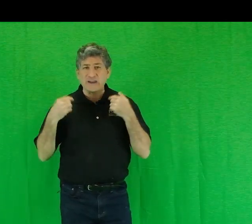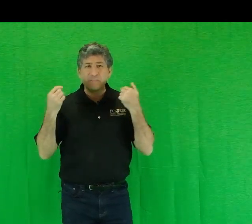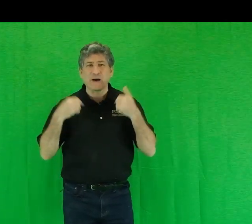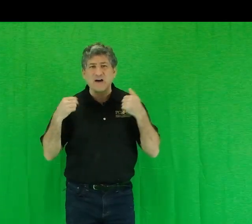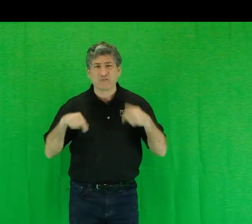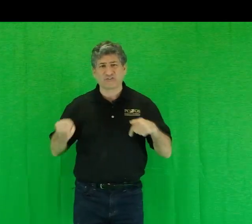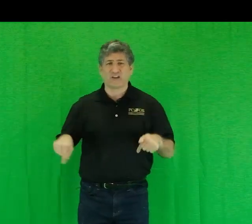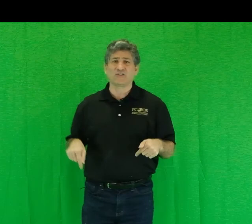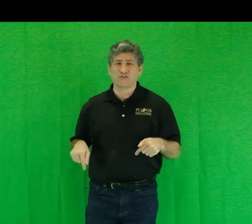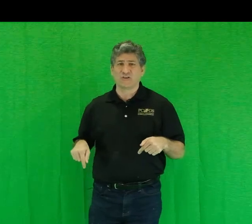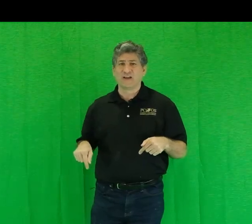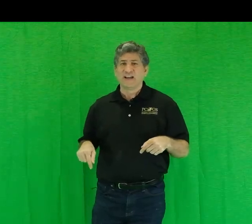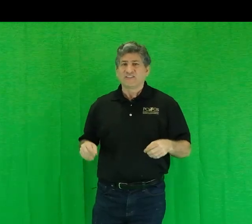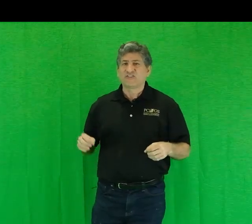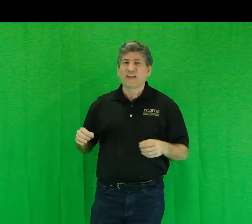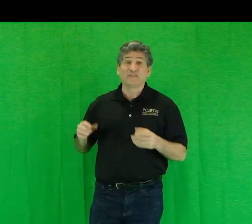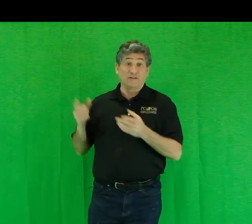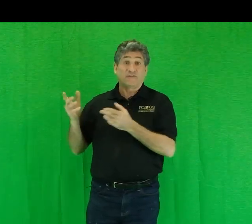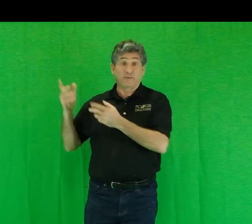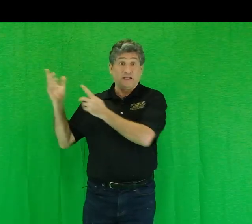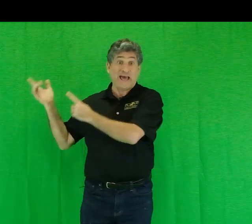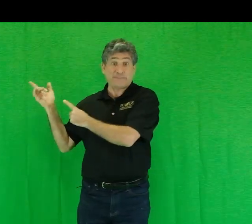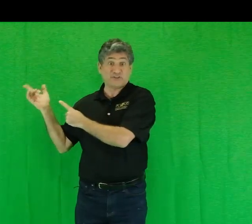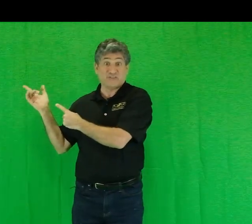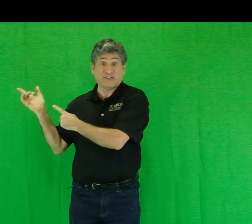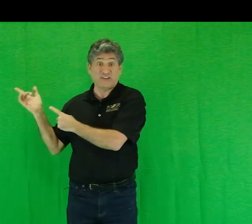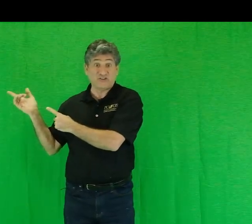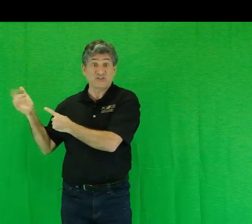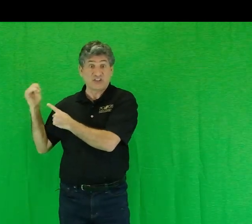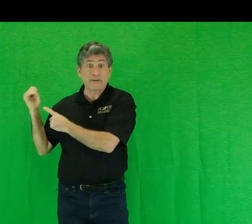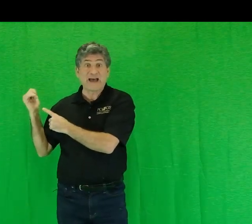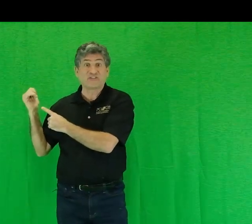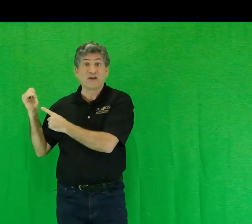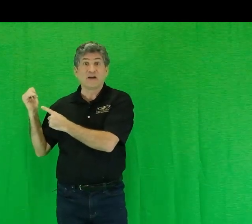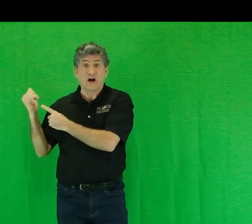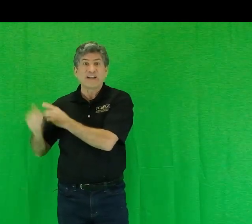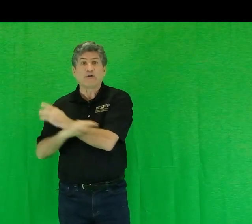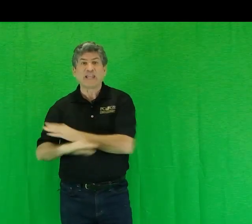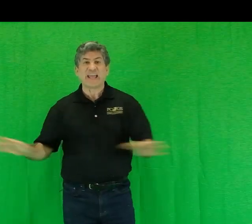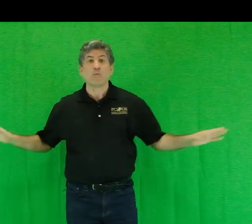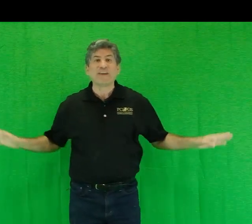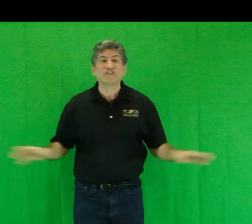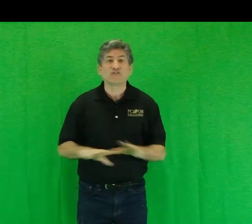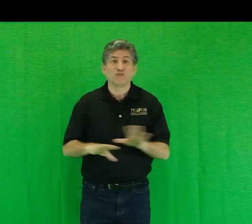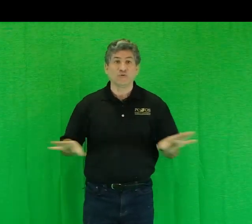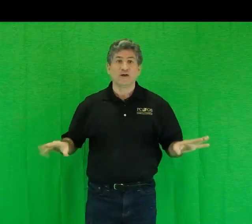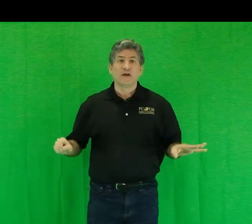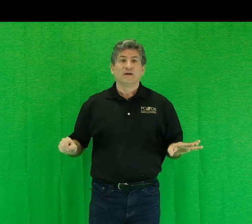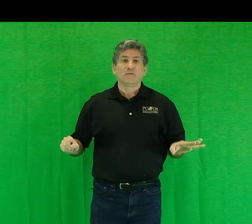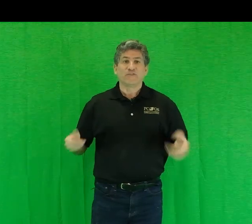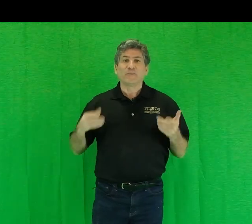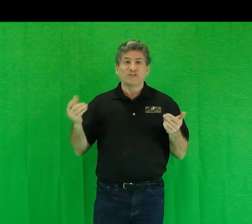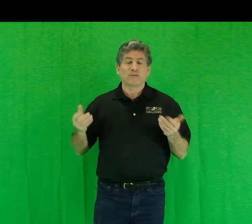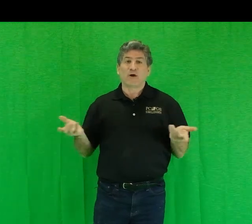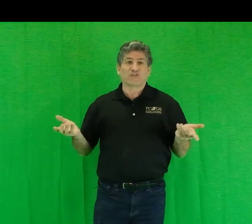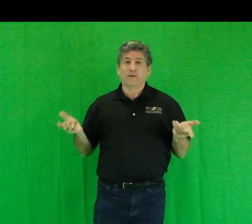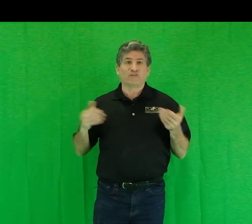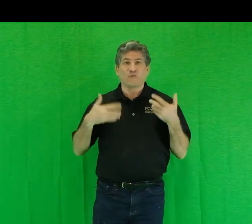impoverished culture, descended from collapsed civilizations in the past, are now laying waste to, with diminishing prospects for